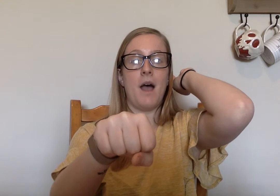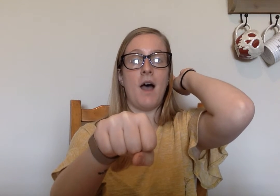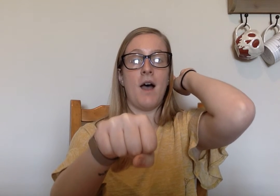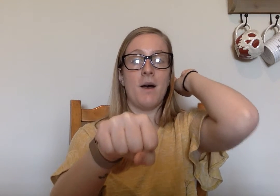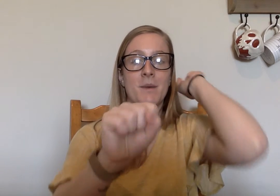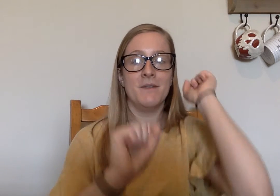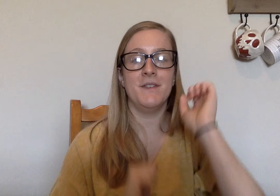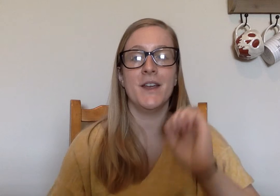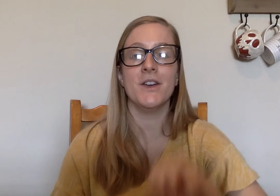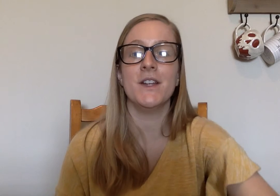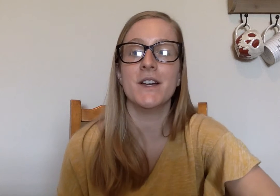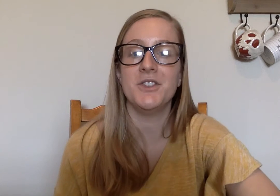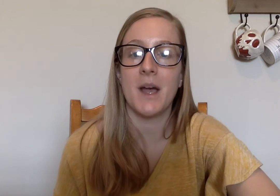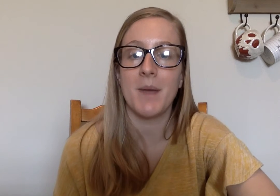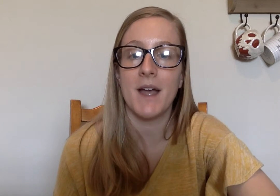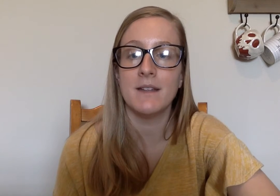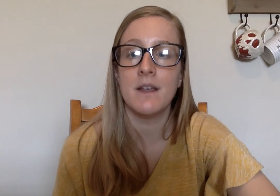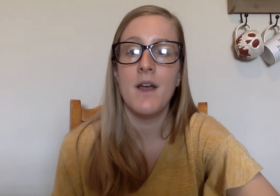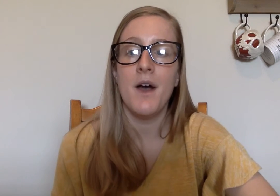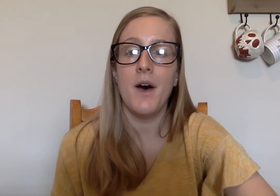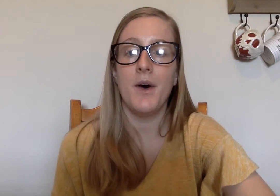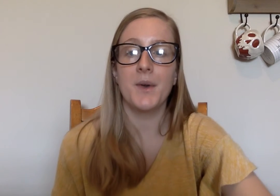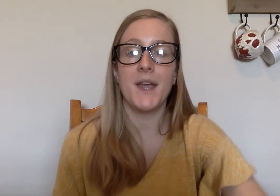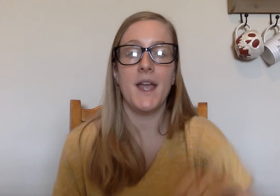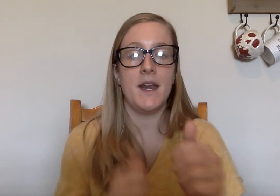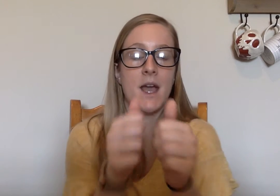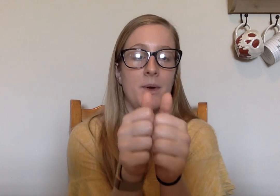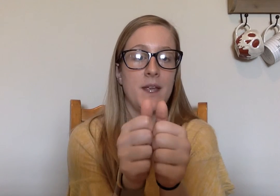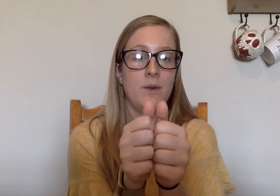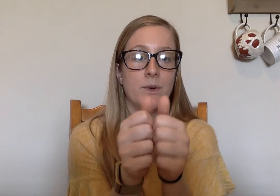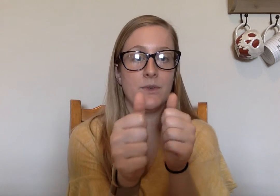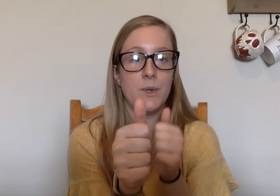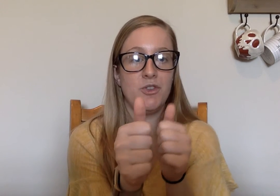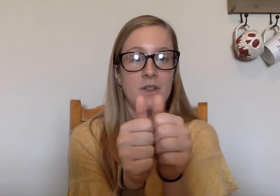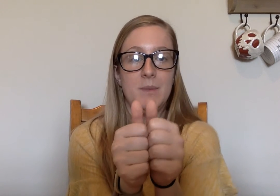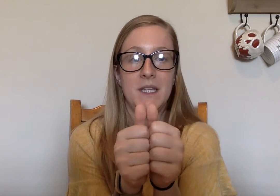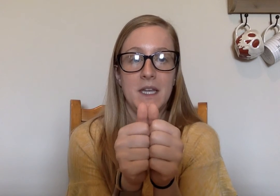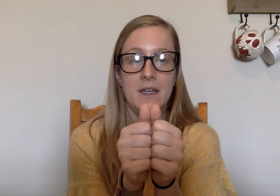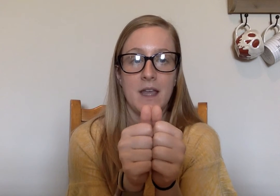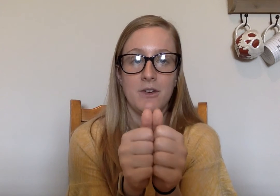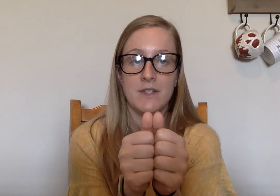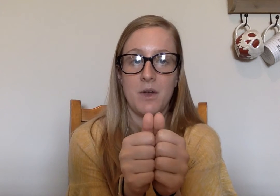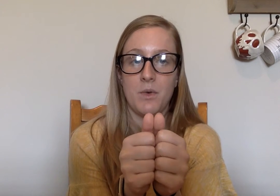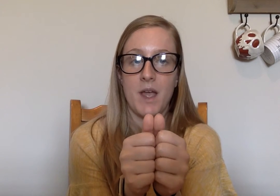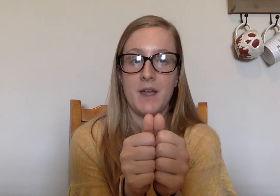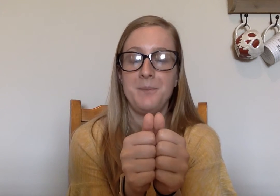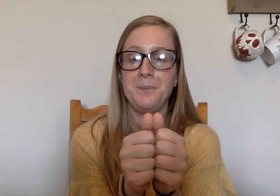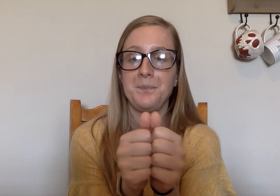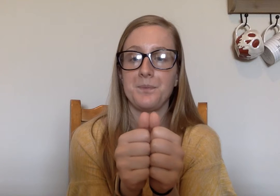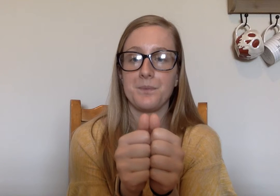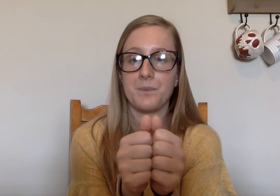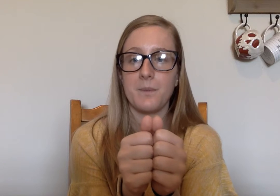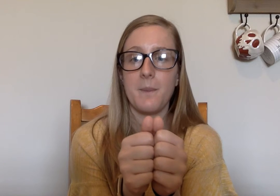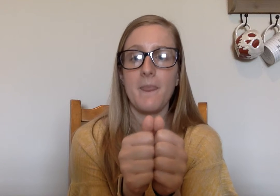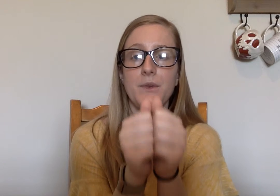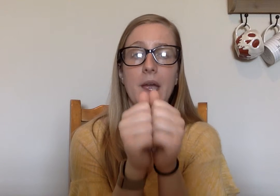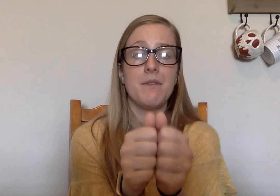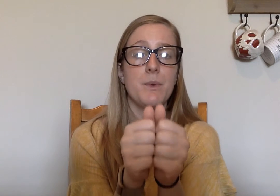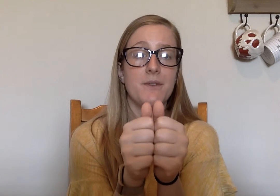Um. Very good job, guys. Okay. And now, again, we're switching the beginning letter sound, okay? So I have the word